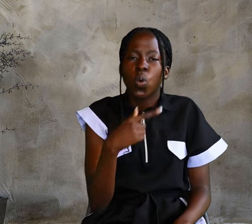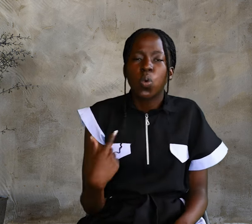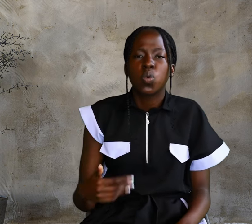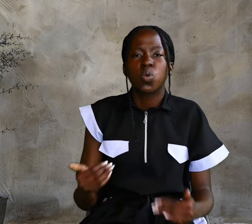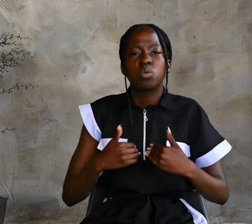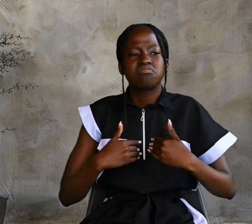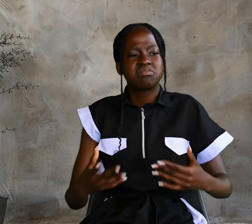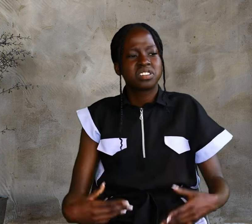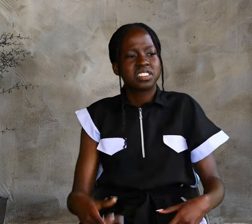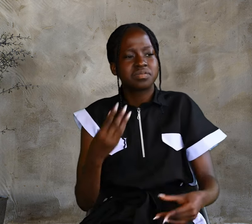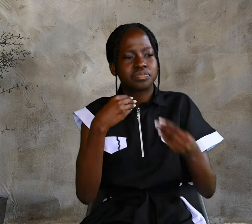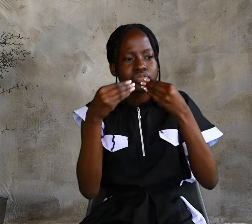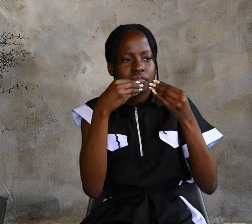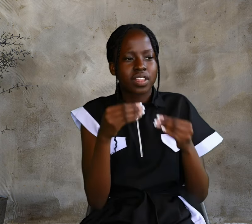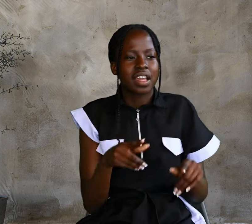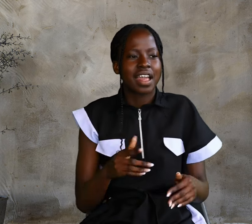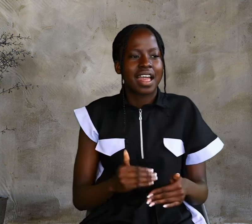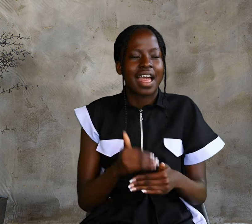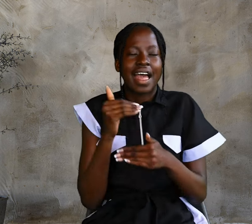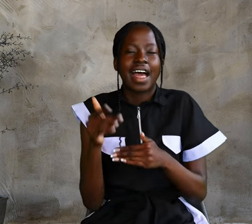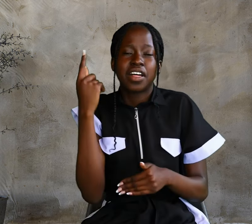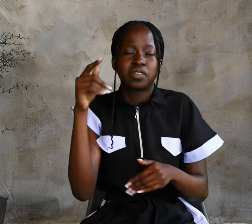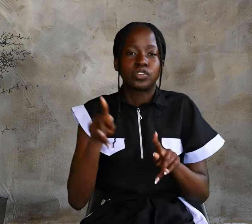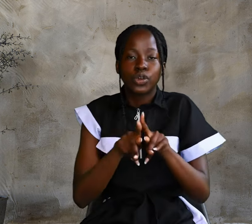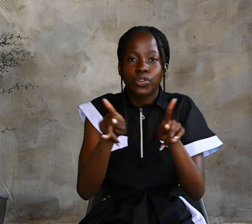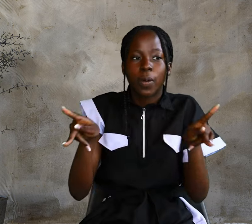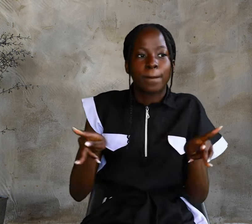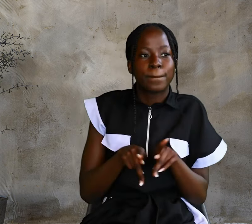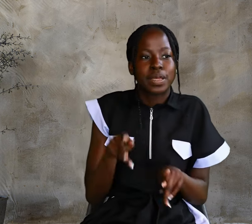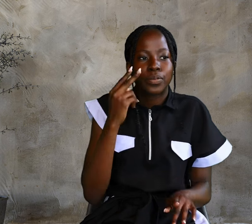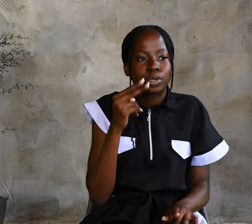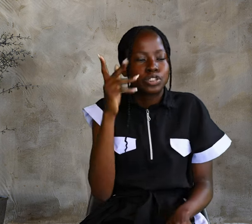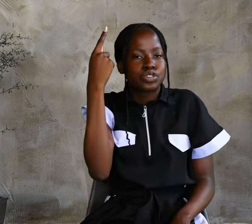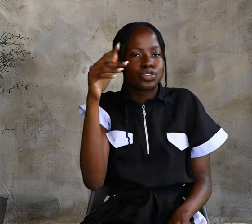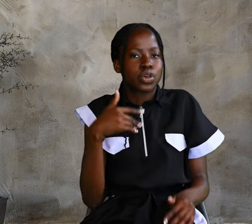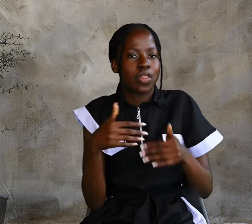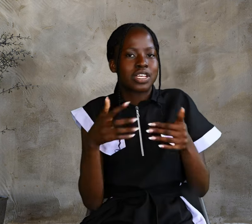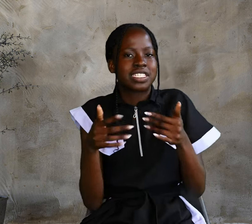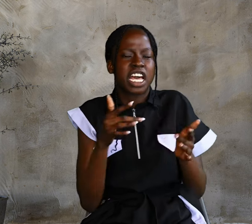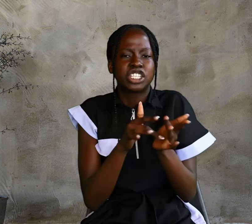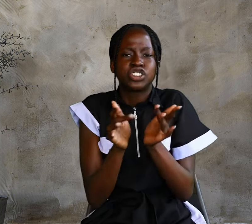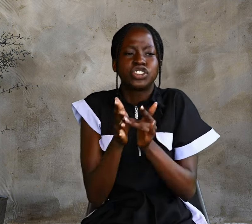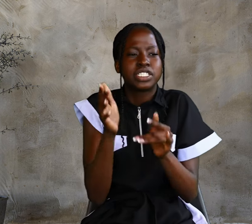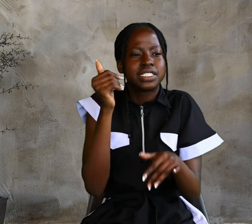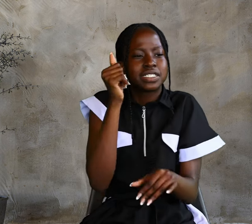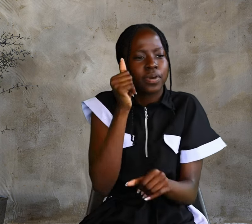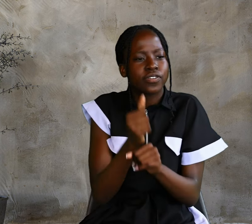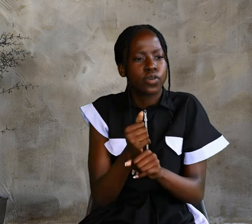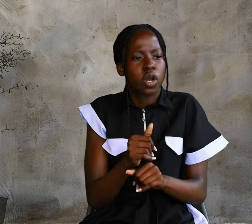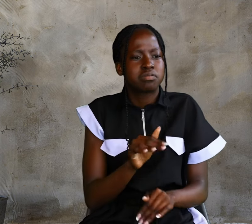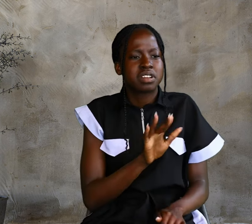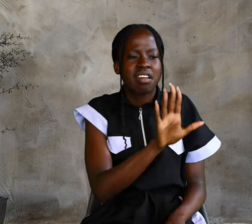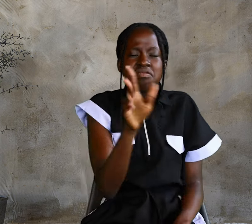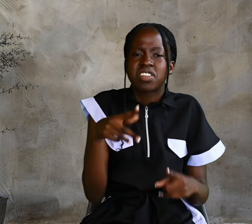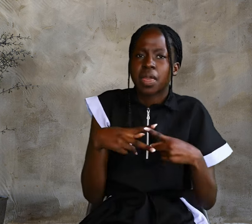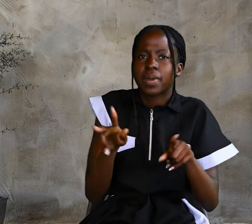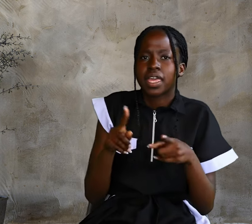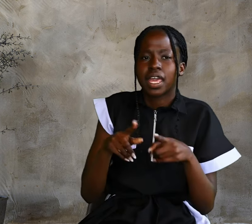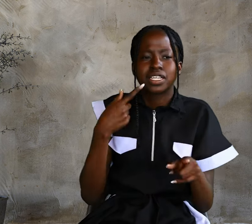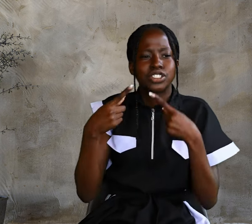who had eaten. After the people saw the sign Jesus performed, they began